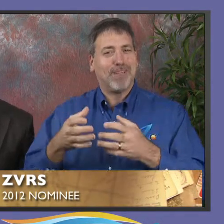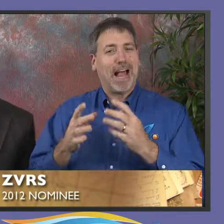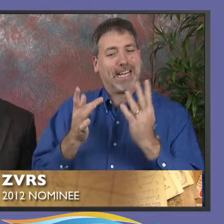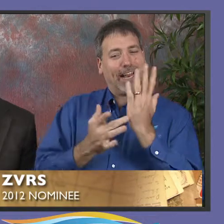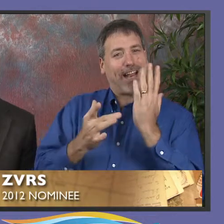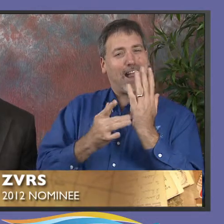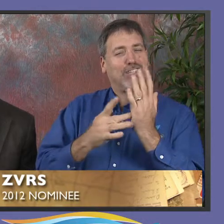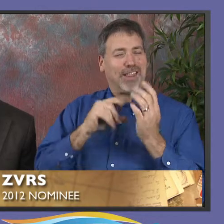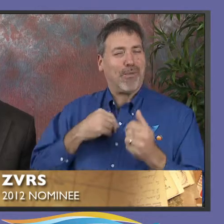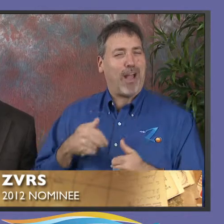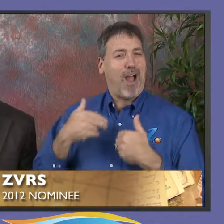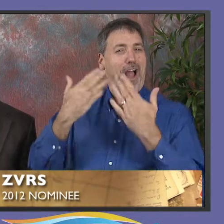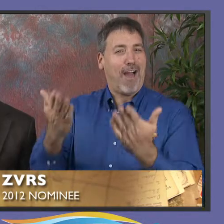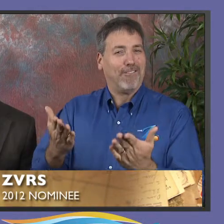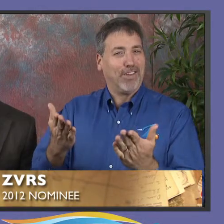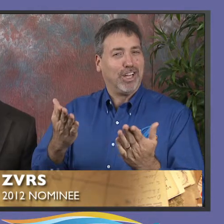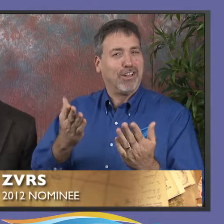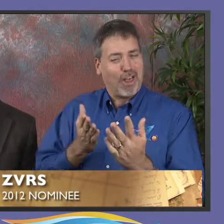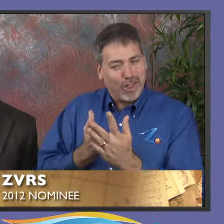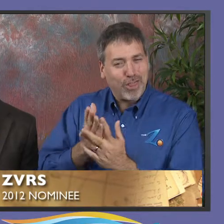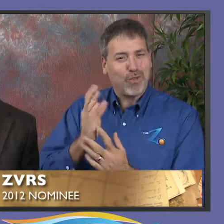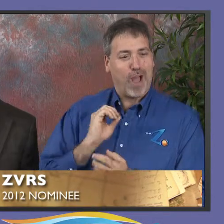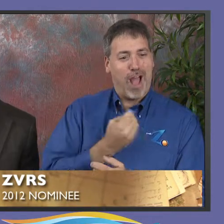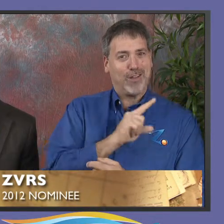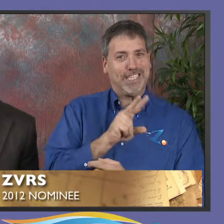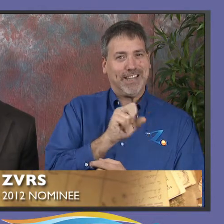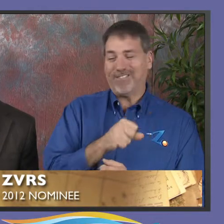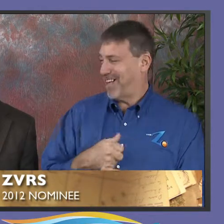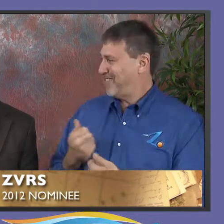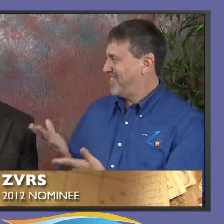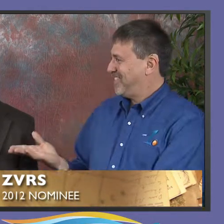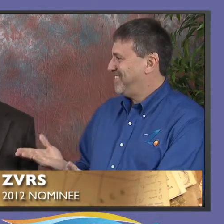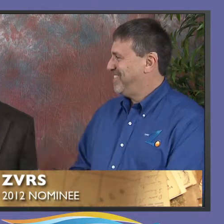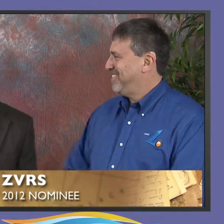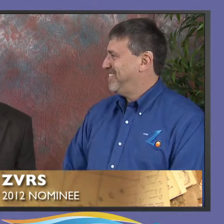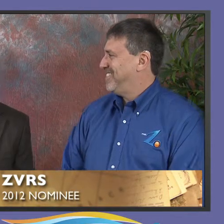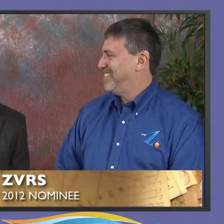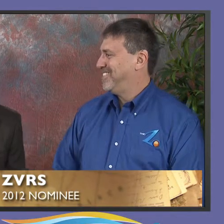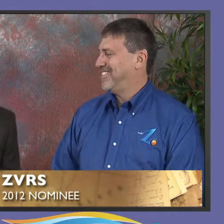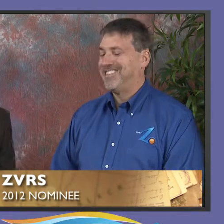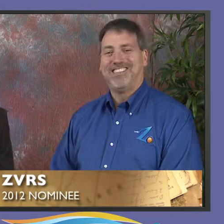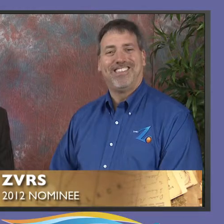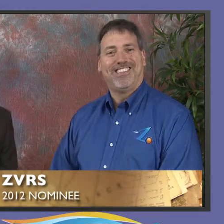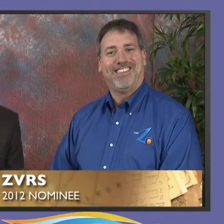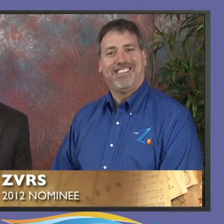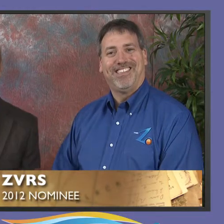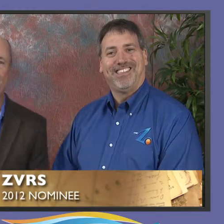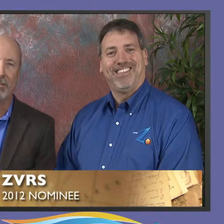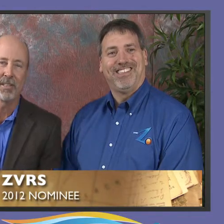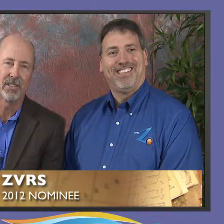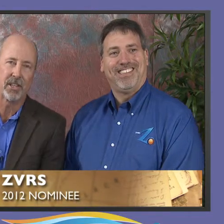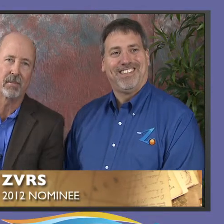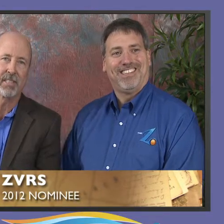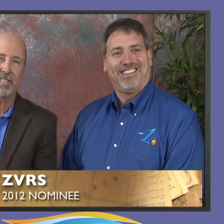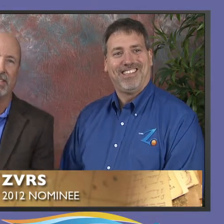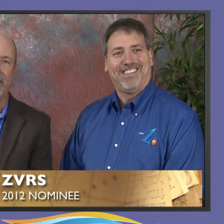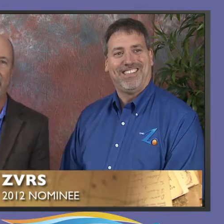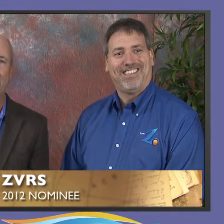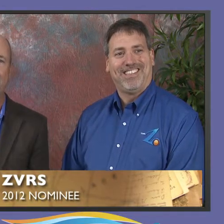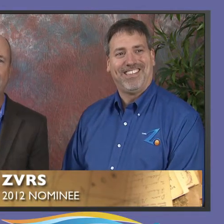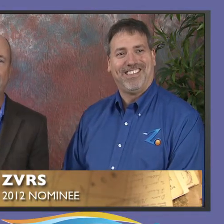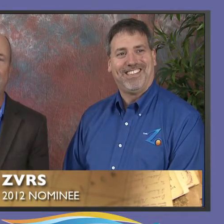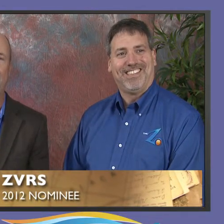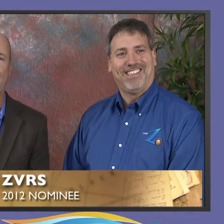another technology that we offer through ZVRS. Hi, I'm Sean Bellinger. I'm the